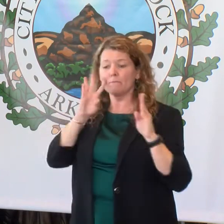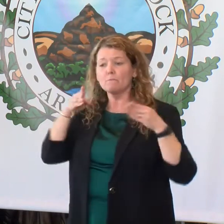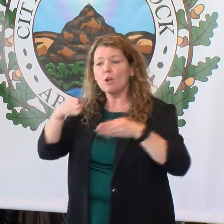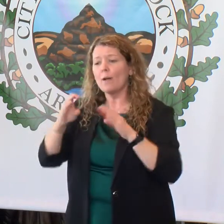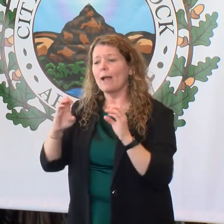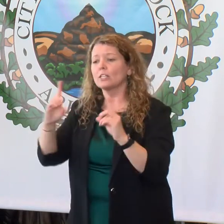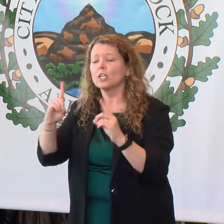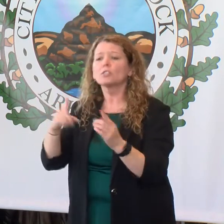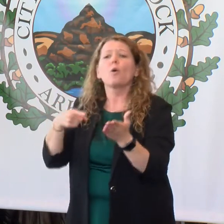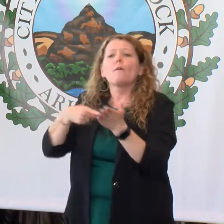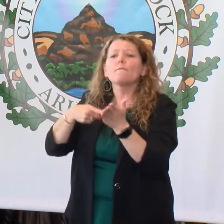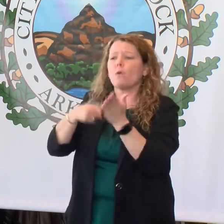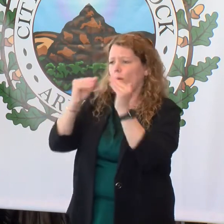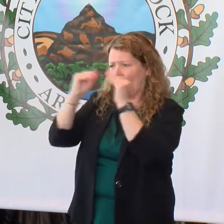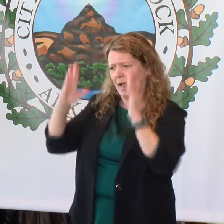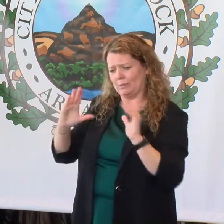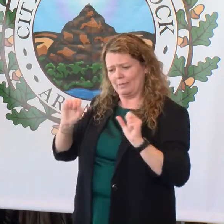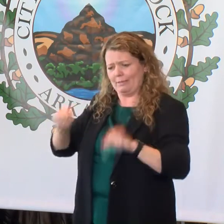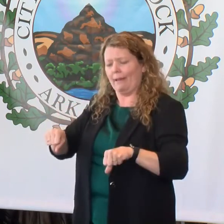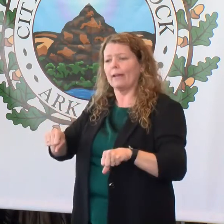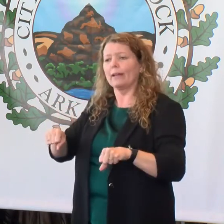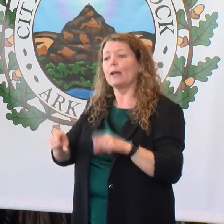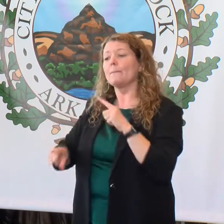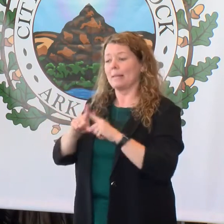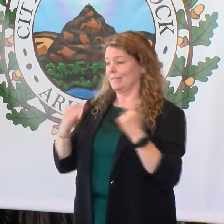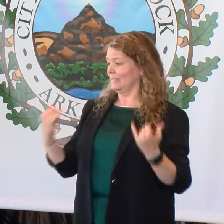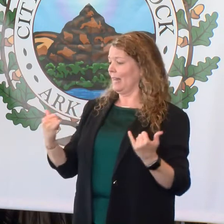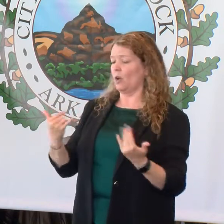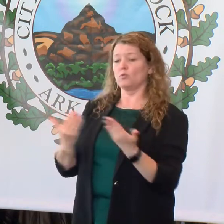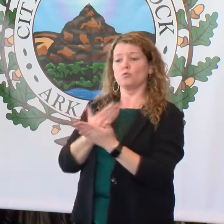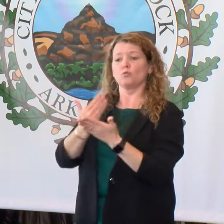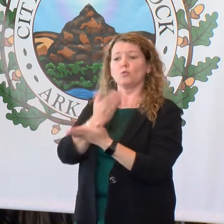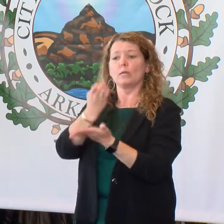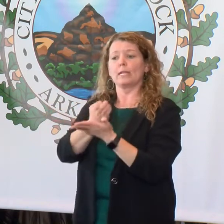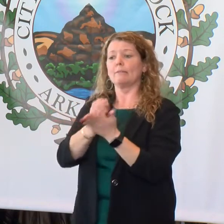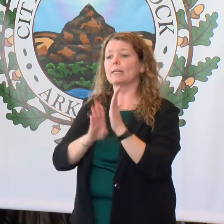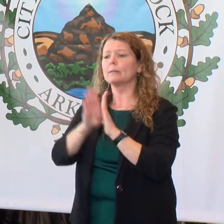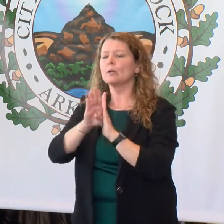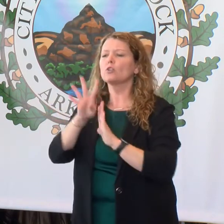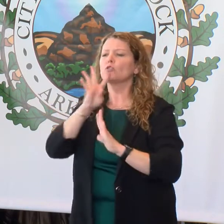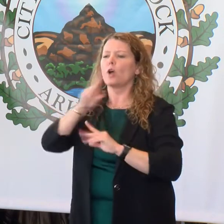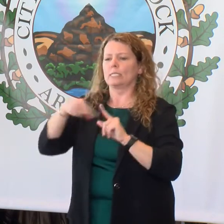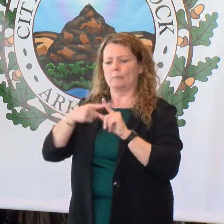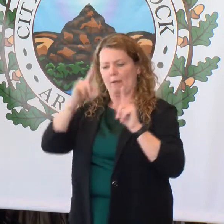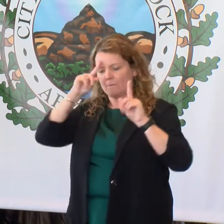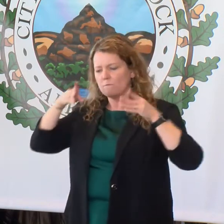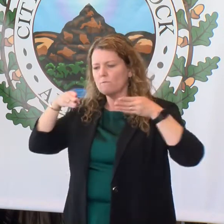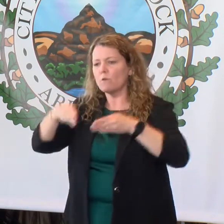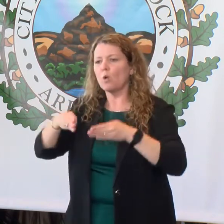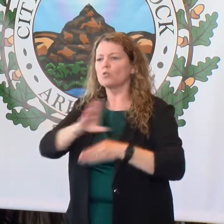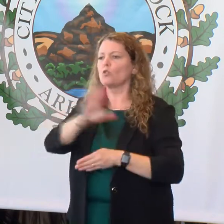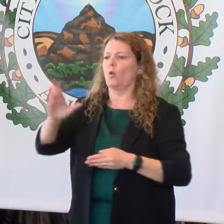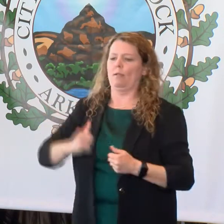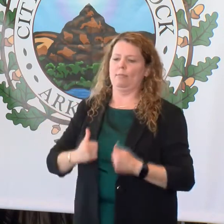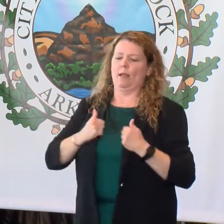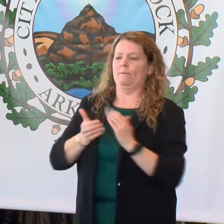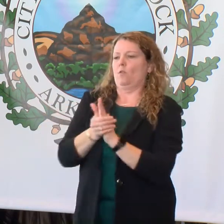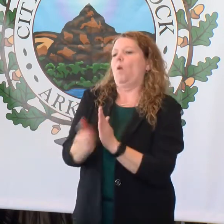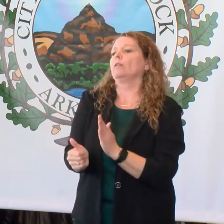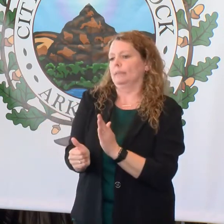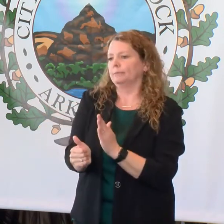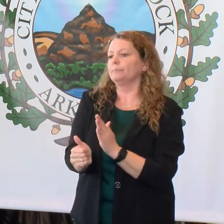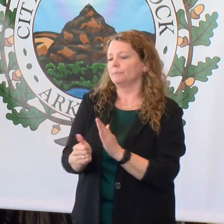affordable housing, and understanding that the new economic development model focuses on quality of life and place.